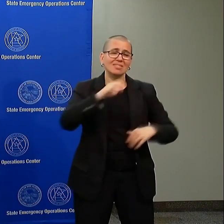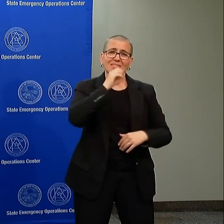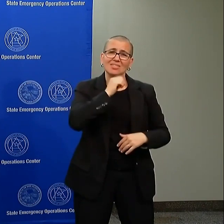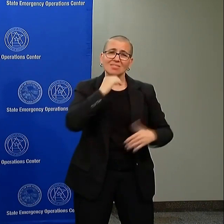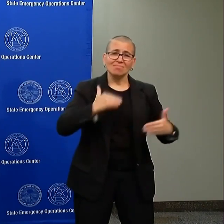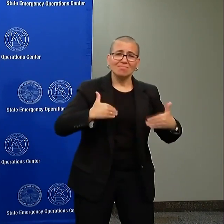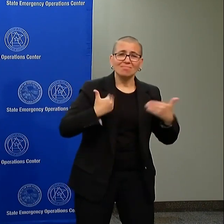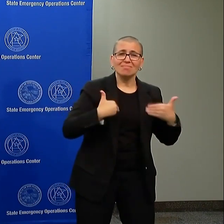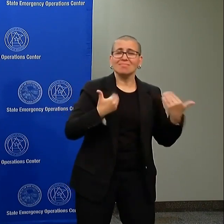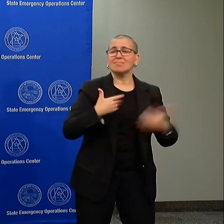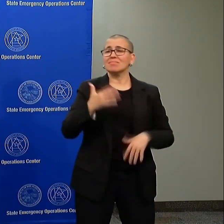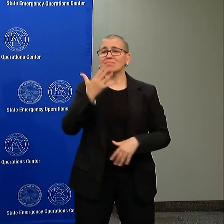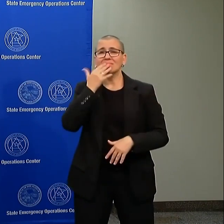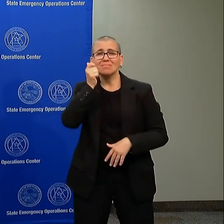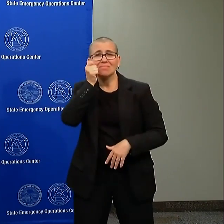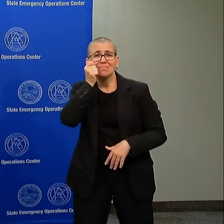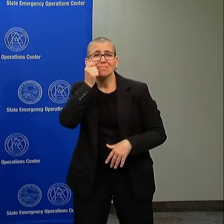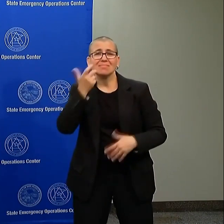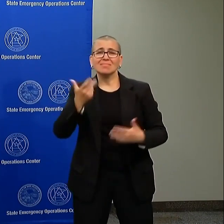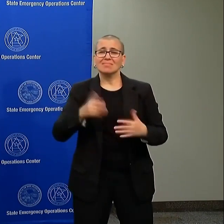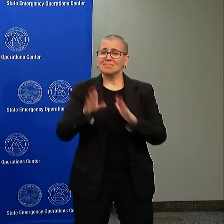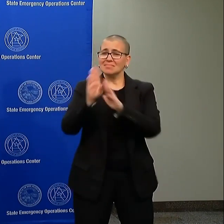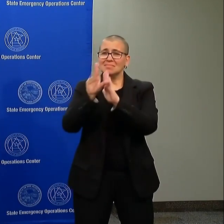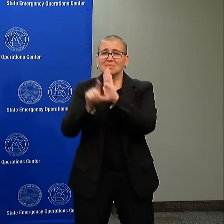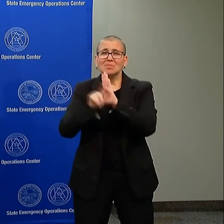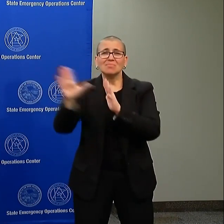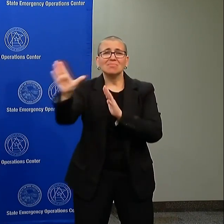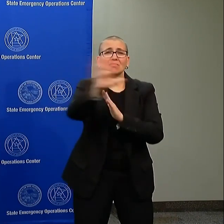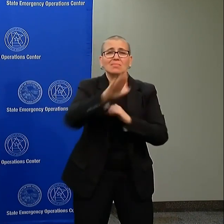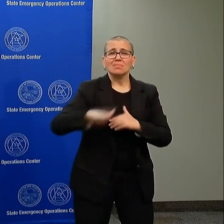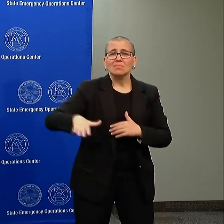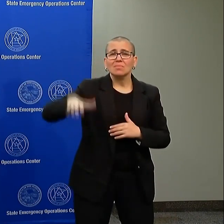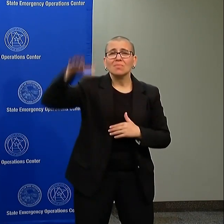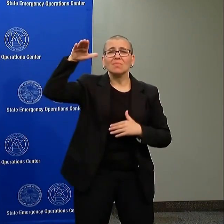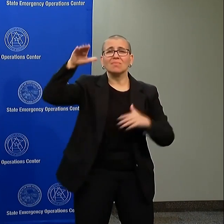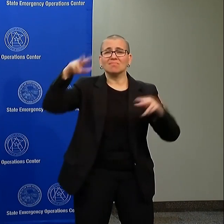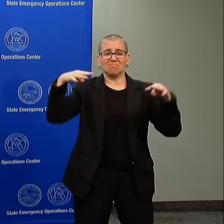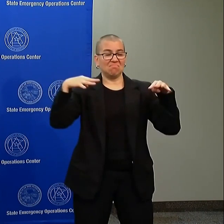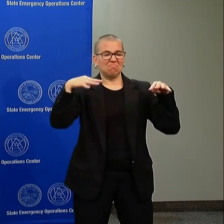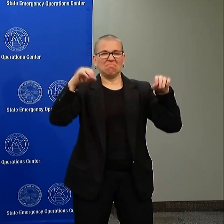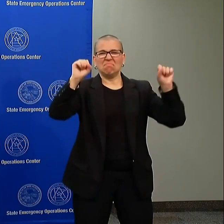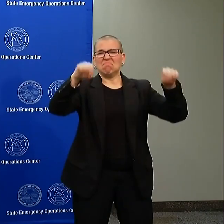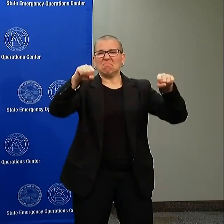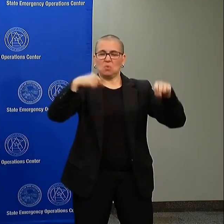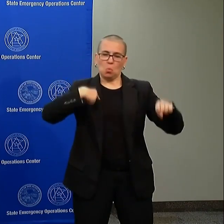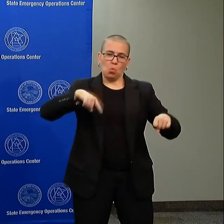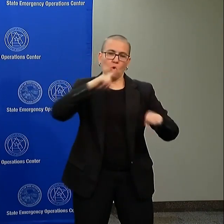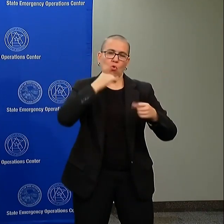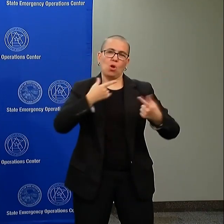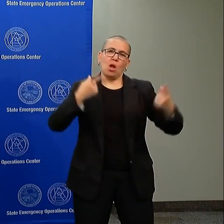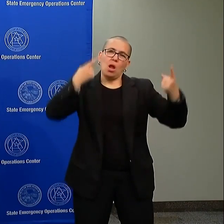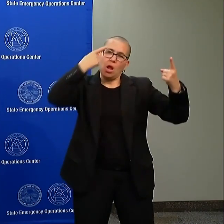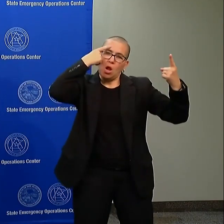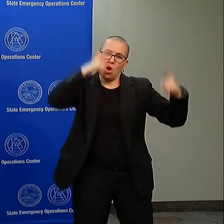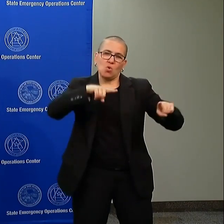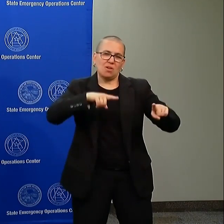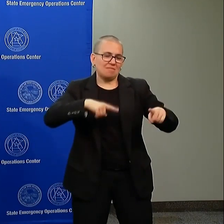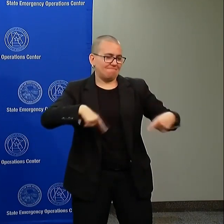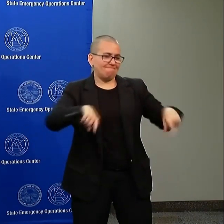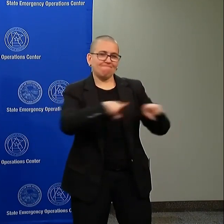races, of all backgrounds, who agree that Mr. Floyd should still be alive. We have in